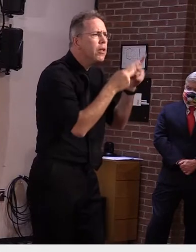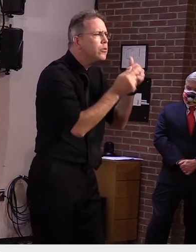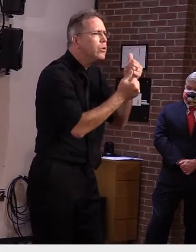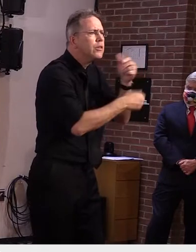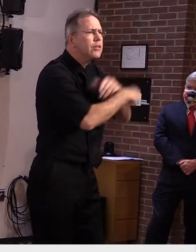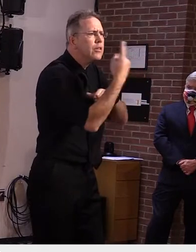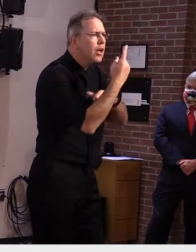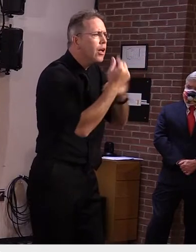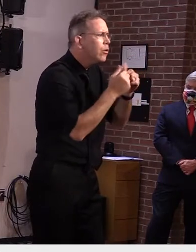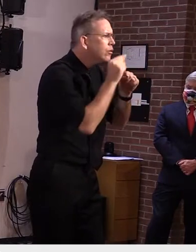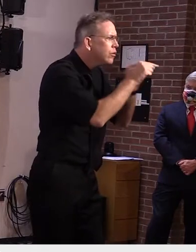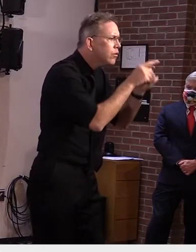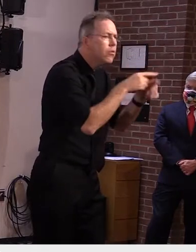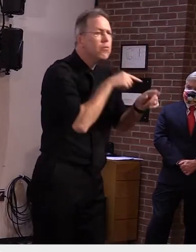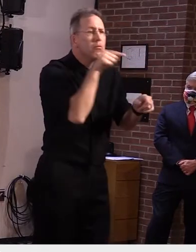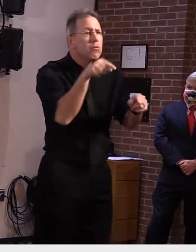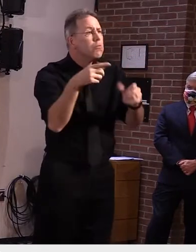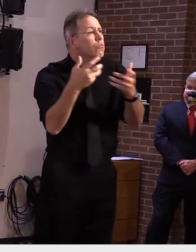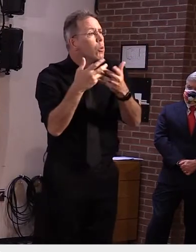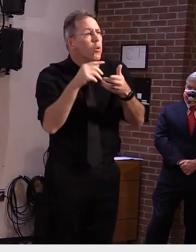exposed and then